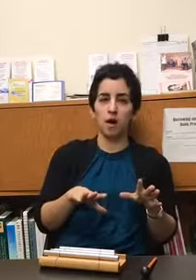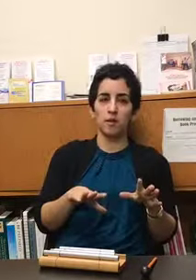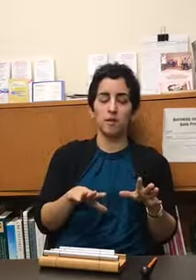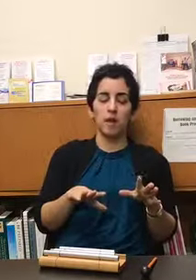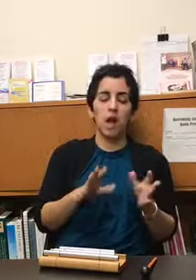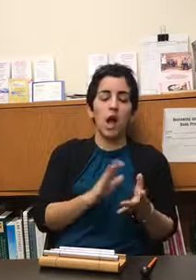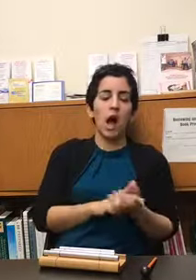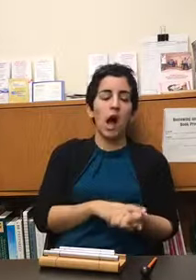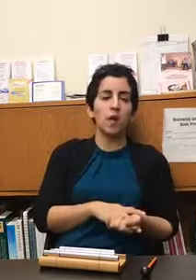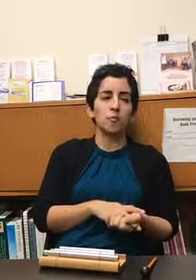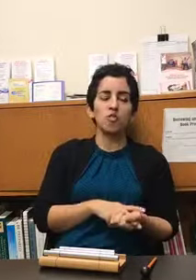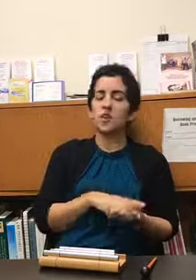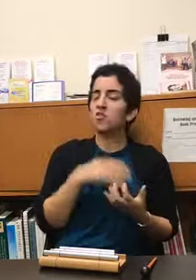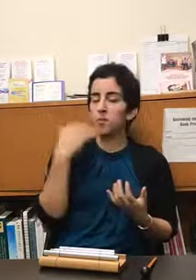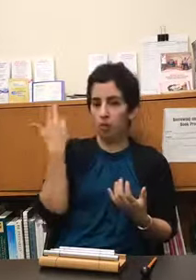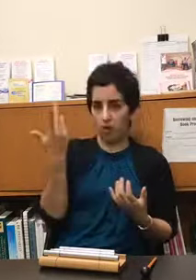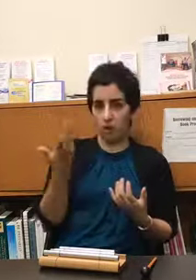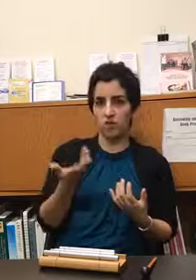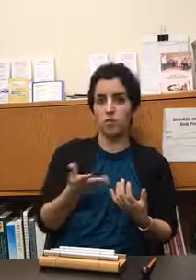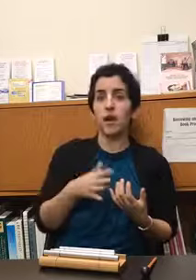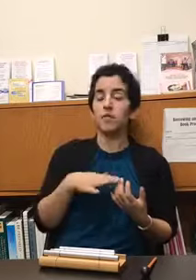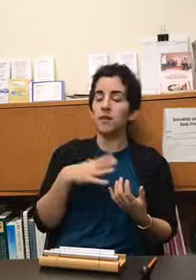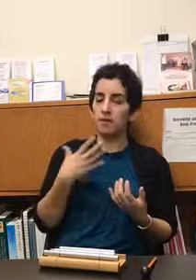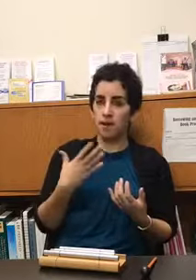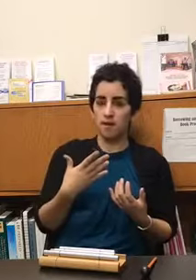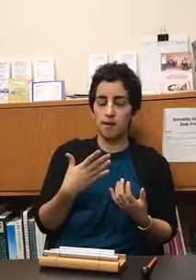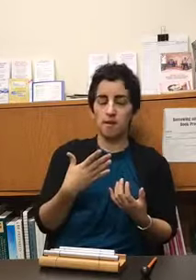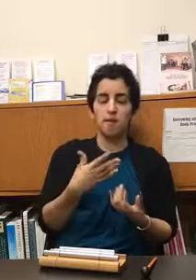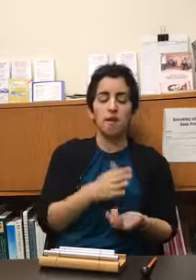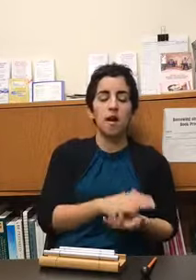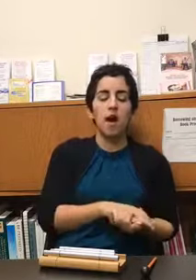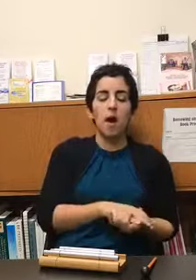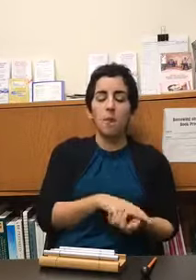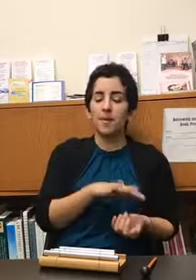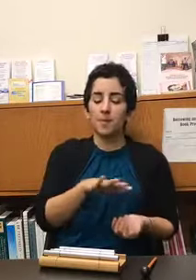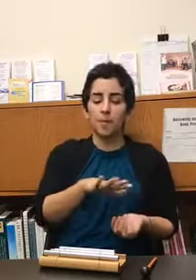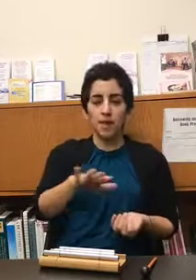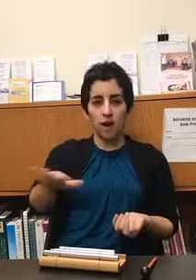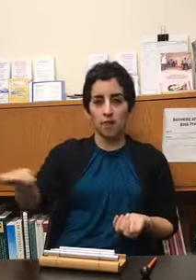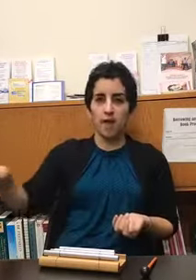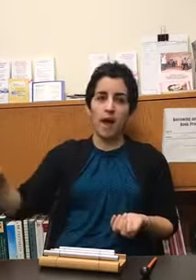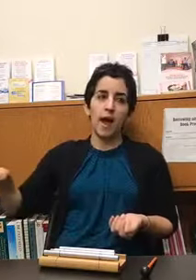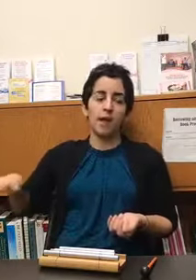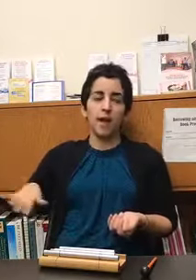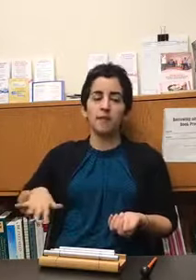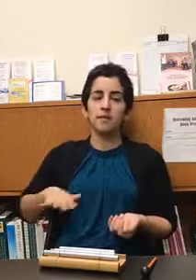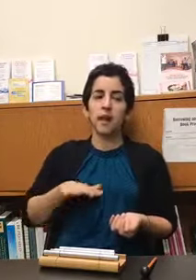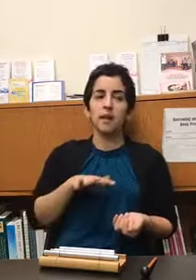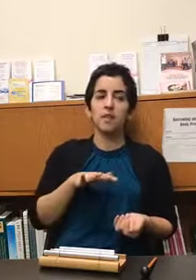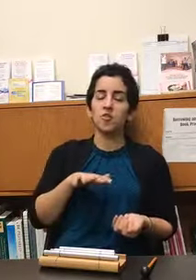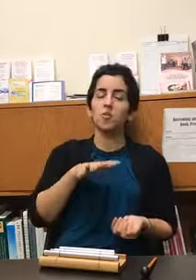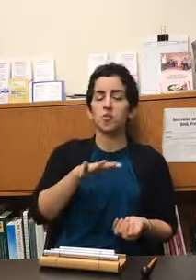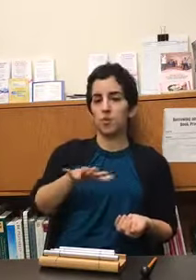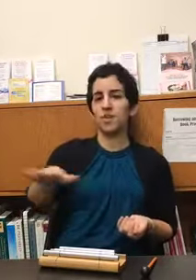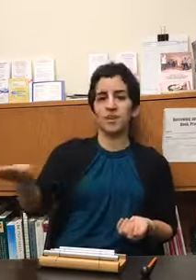change some of the thoughts around anxiety but beyond that anxiety there's always a reason